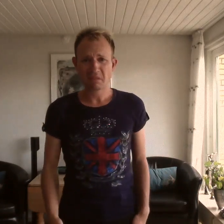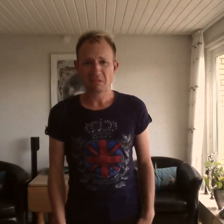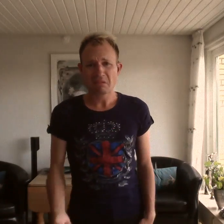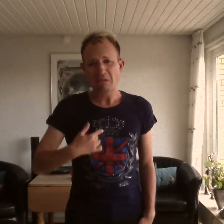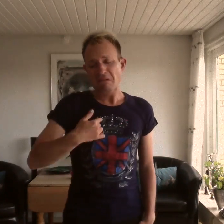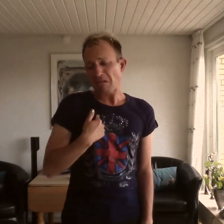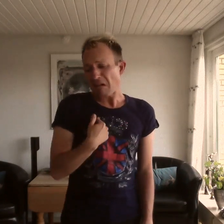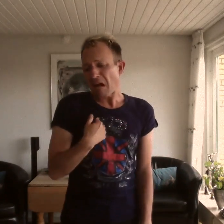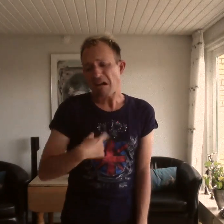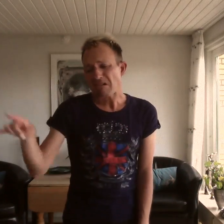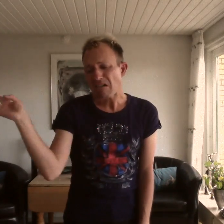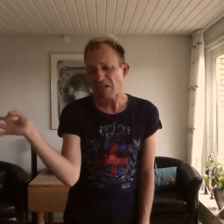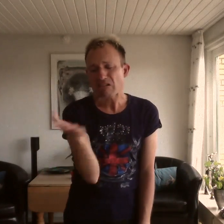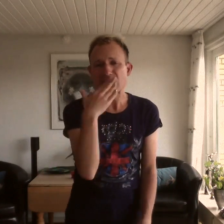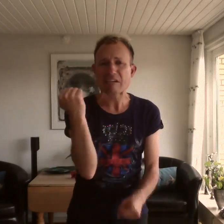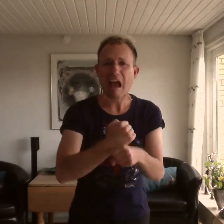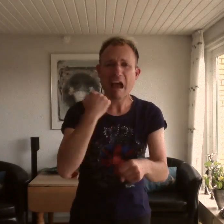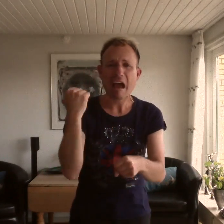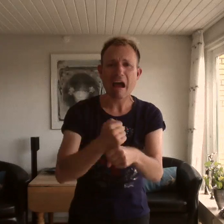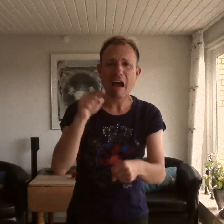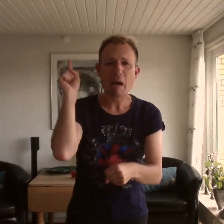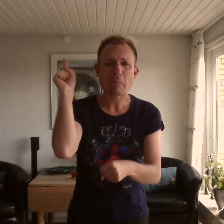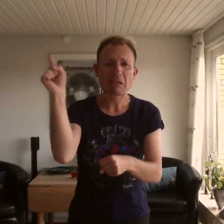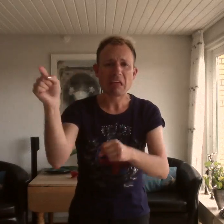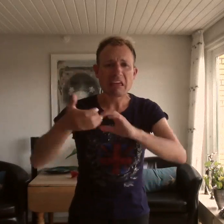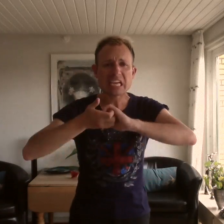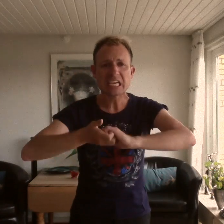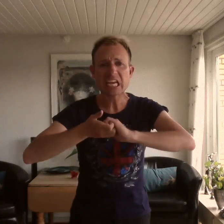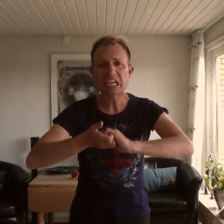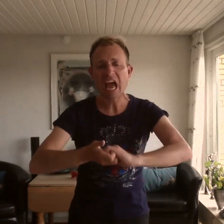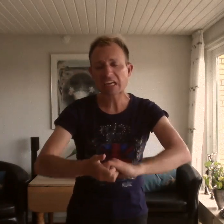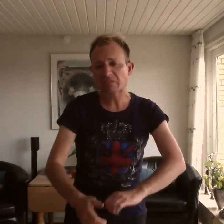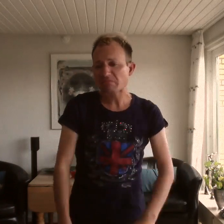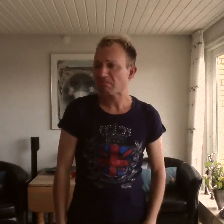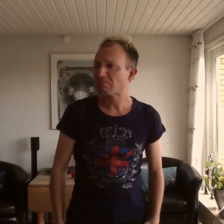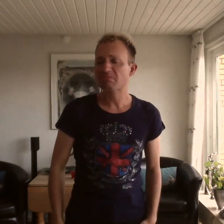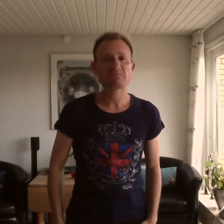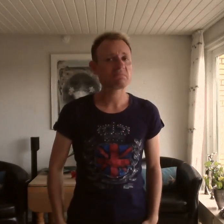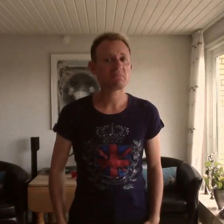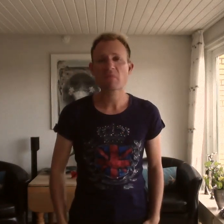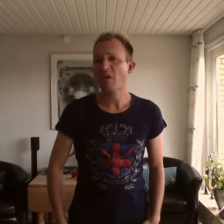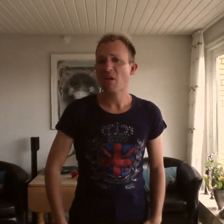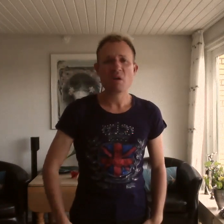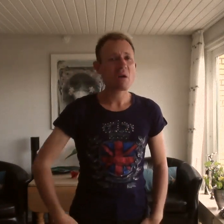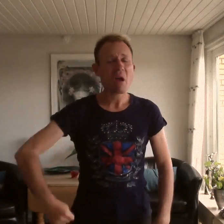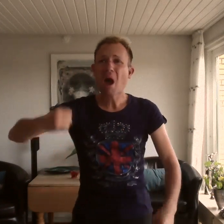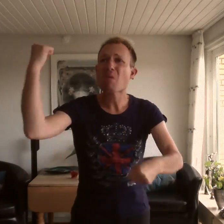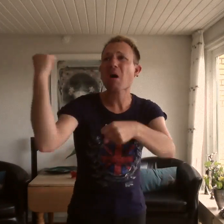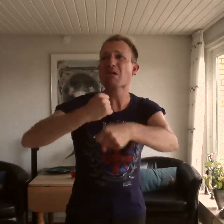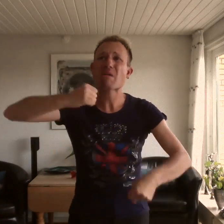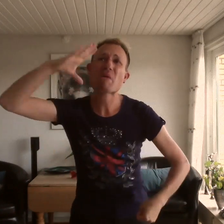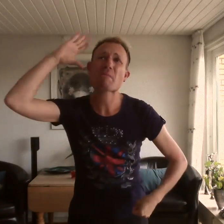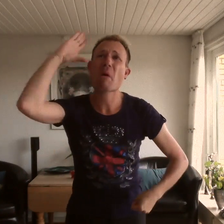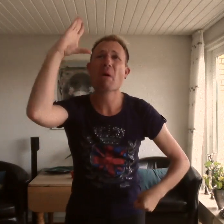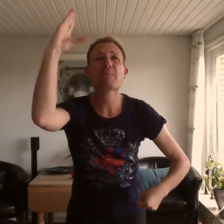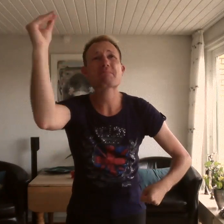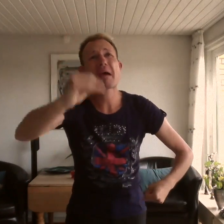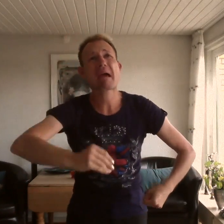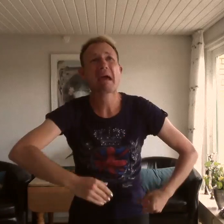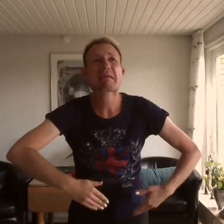Left a good job down in the city, working for the man